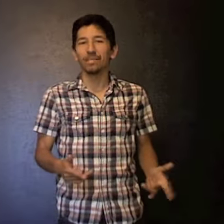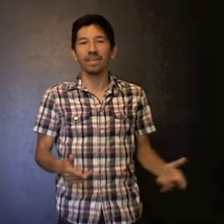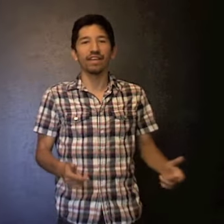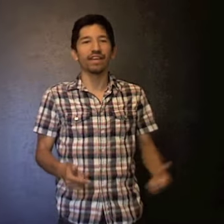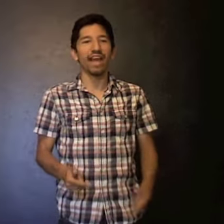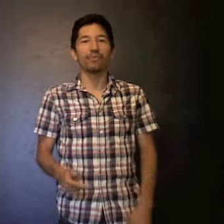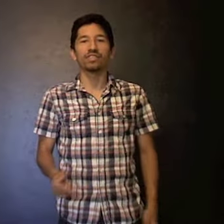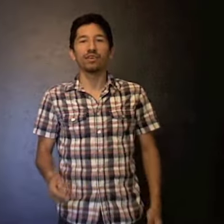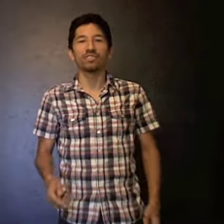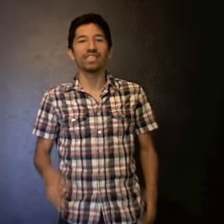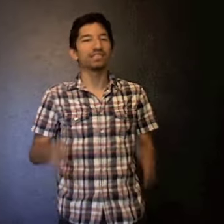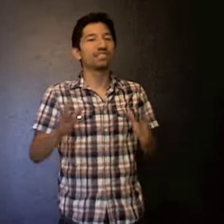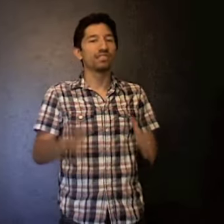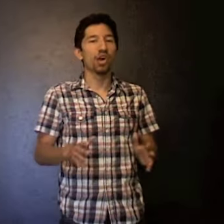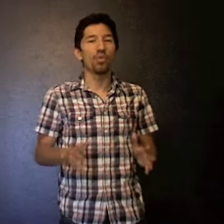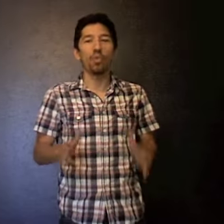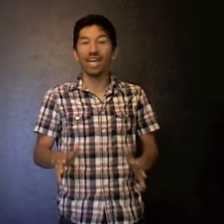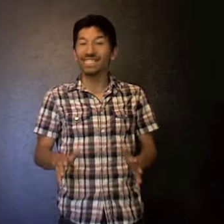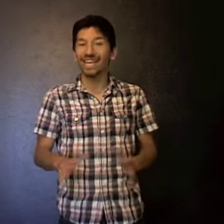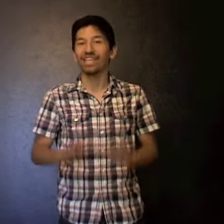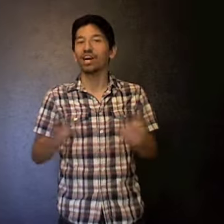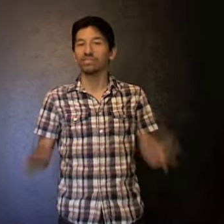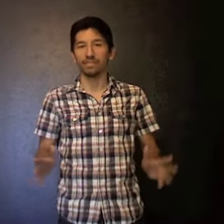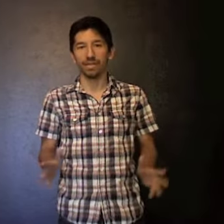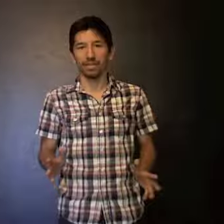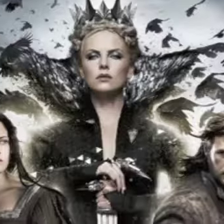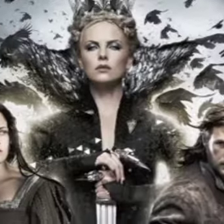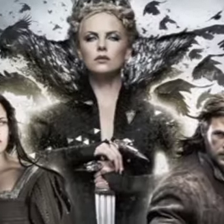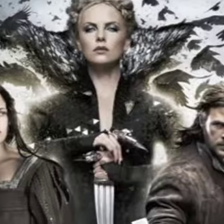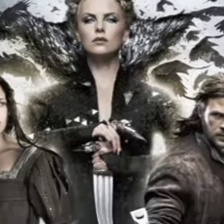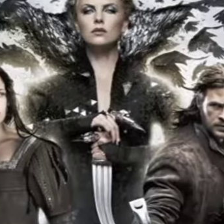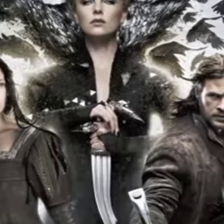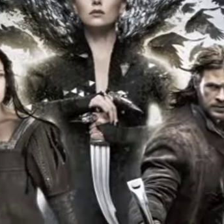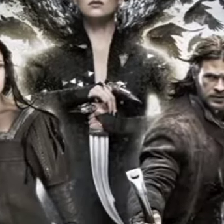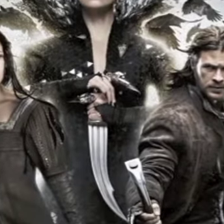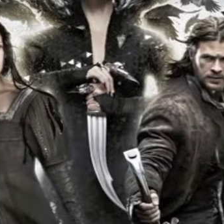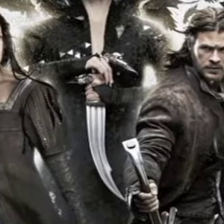midnight, I went to go see Snow White and The Huntsman. What did I think of it?